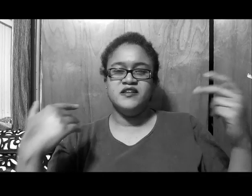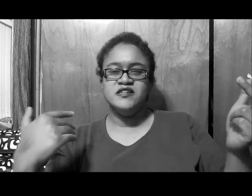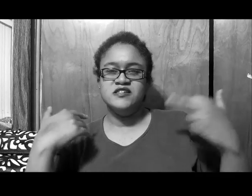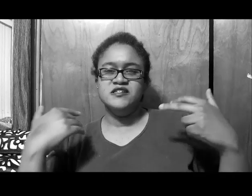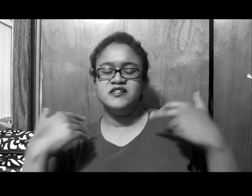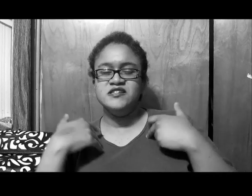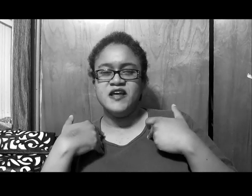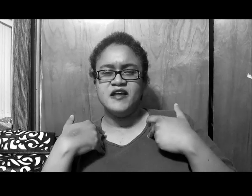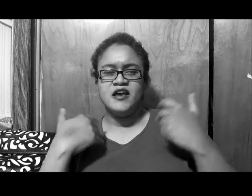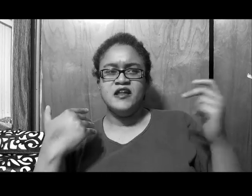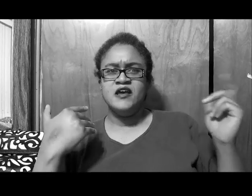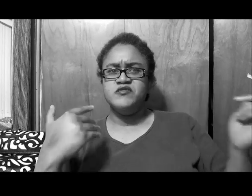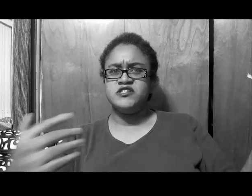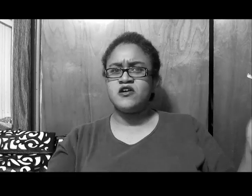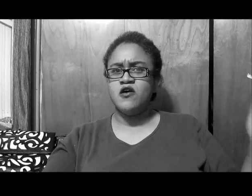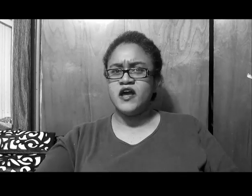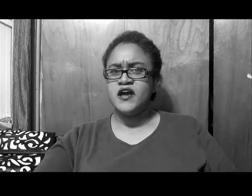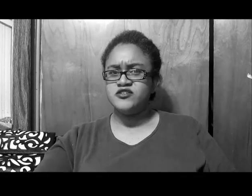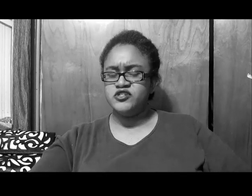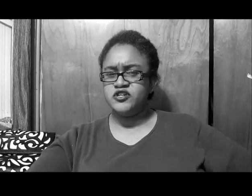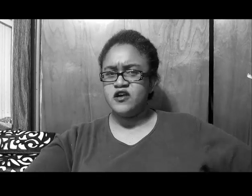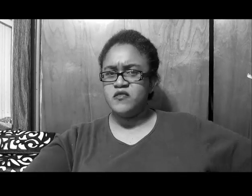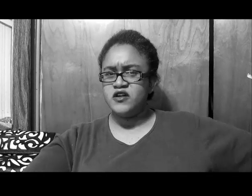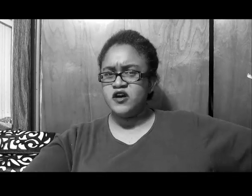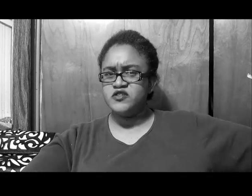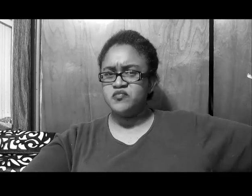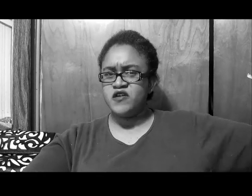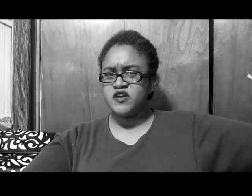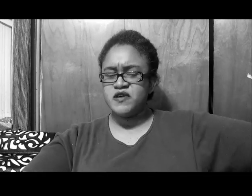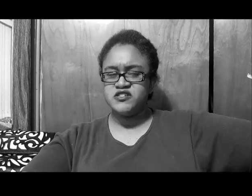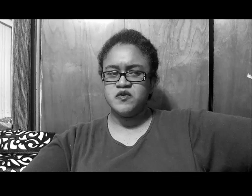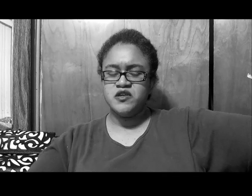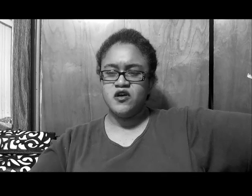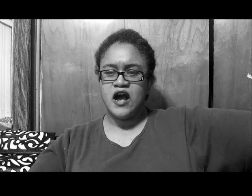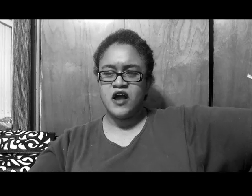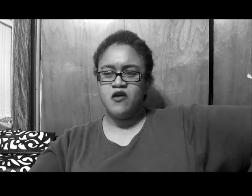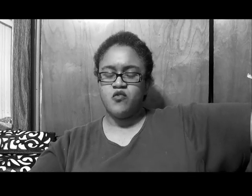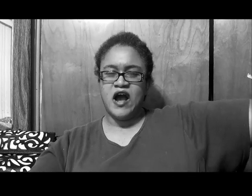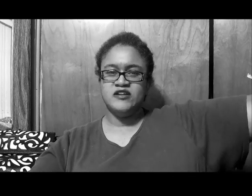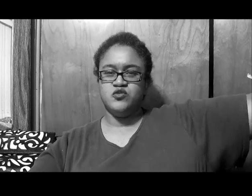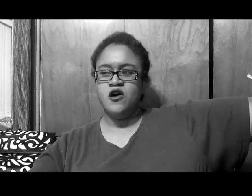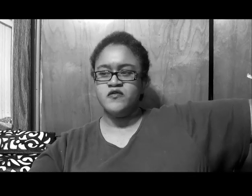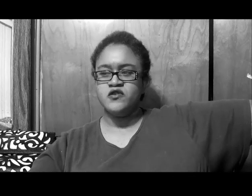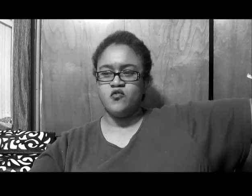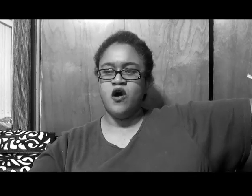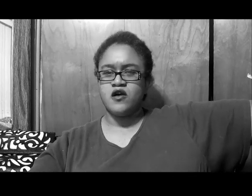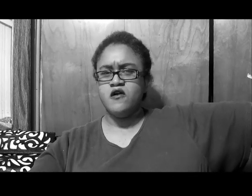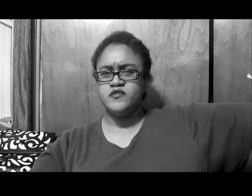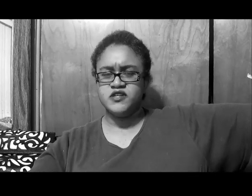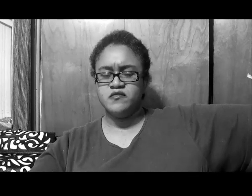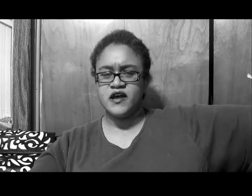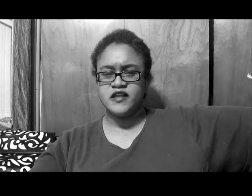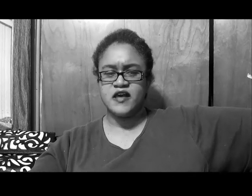and this, and this, and that, and Amber called her, asshole, did you hear my nose breath, turn on some of, you know, I drove, you can walk home, or something like that,